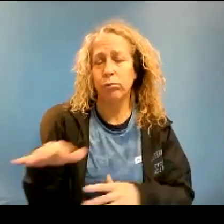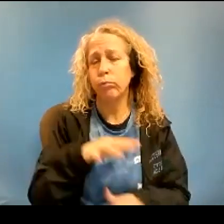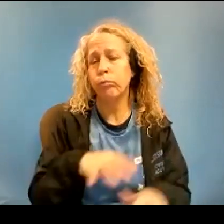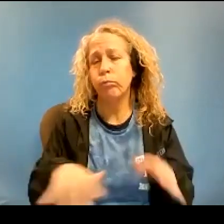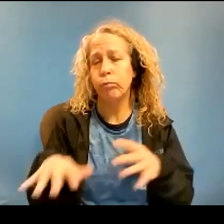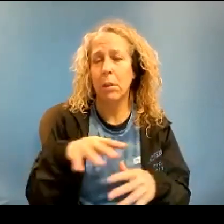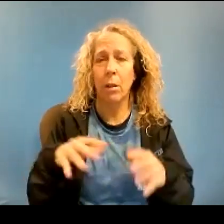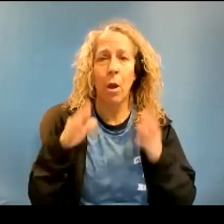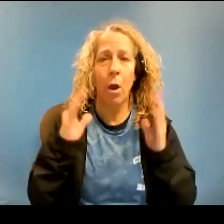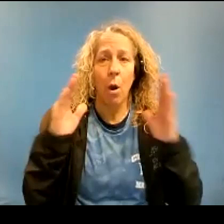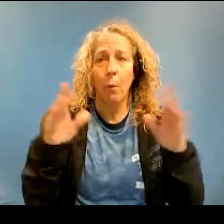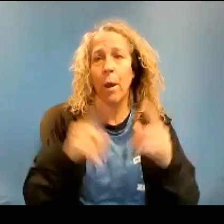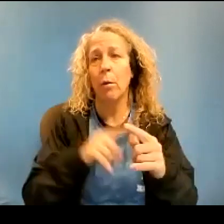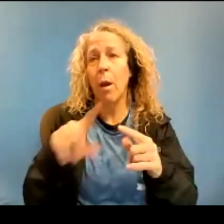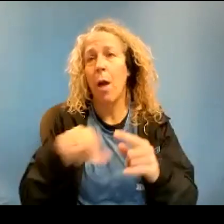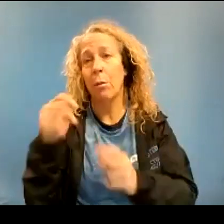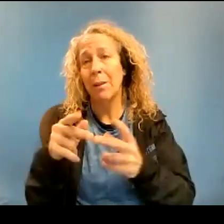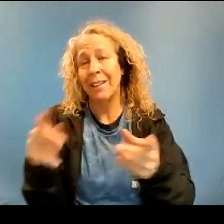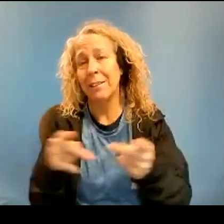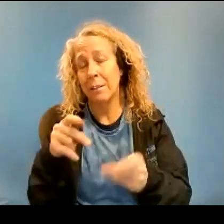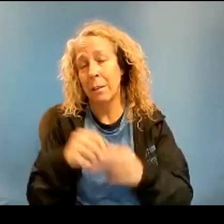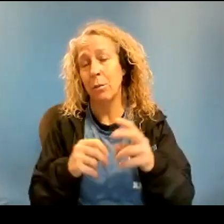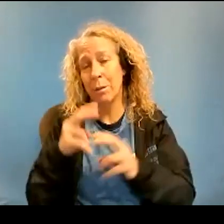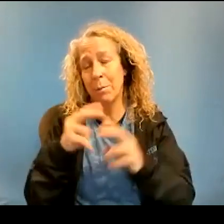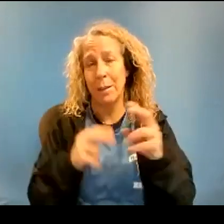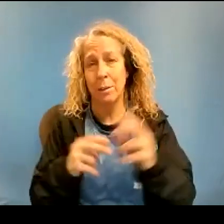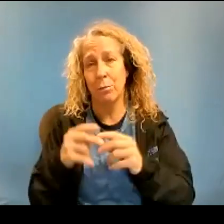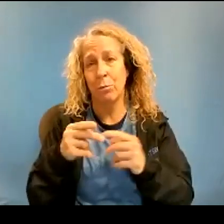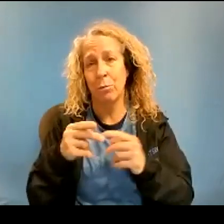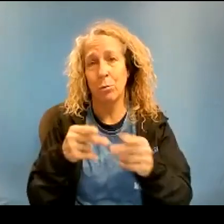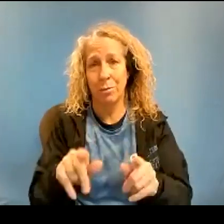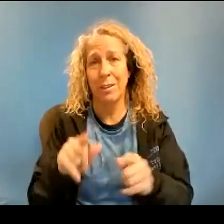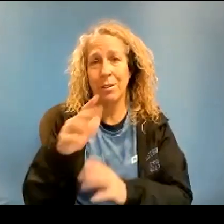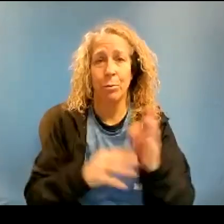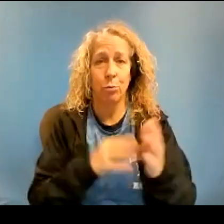or anywhere else in the building during their scheduled lunch shift.